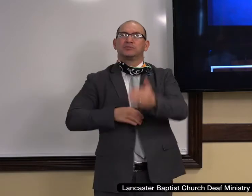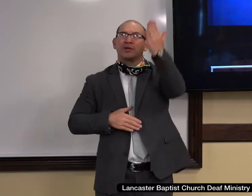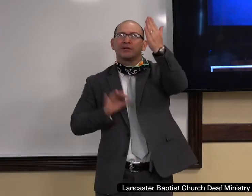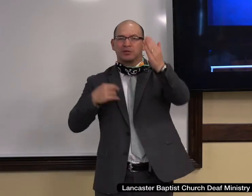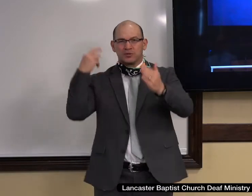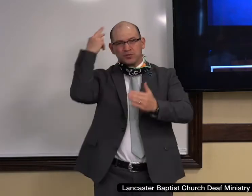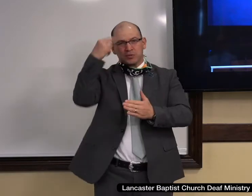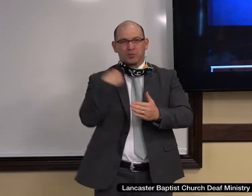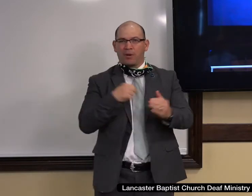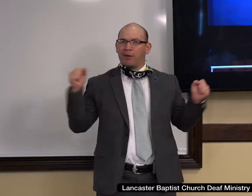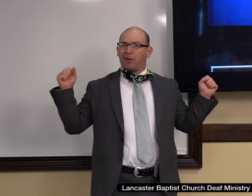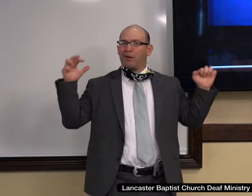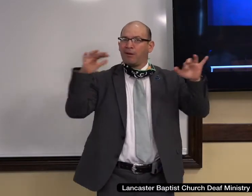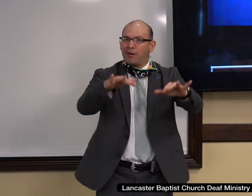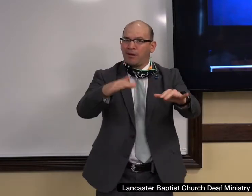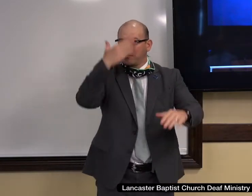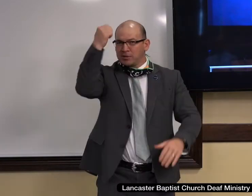Jesus is precious to us.